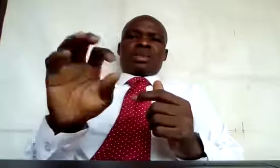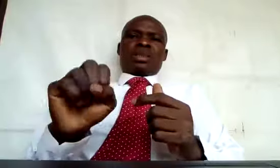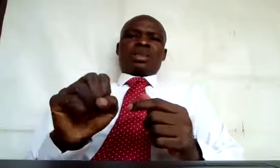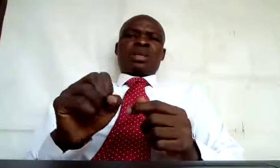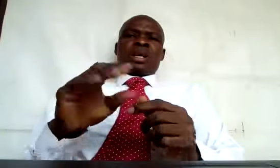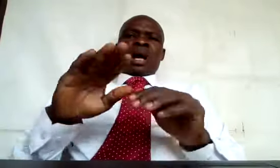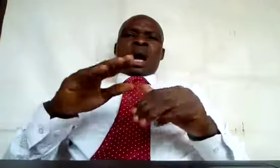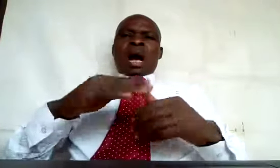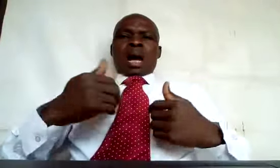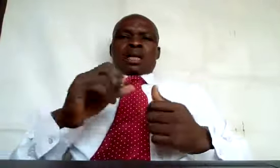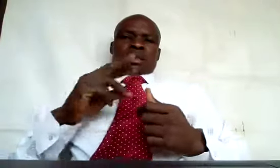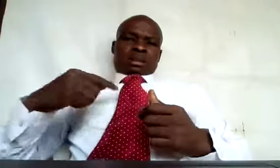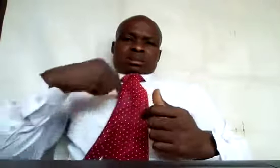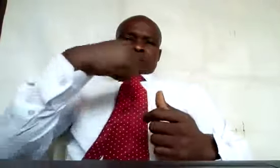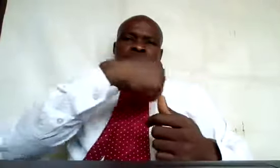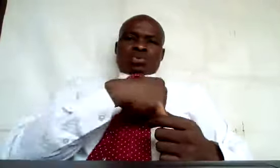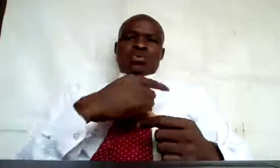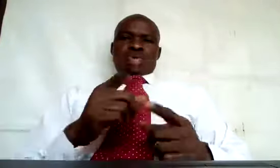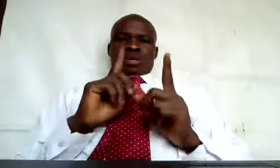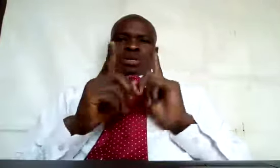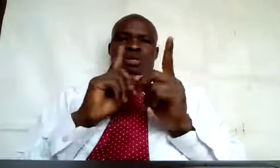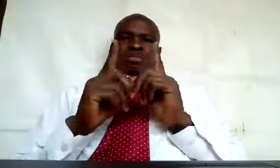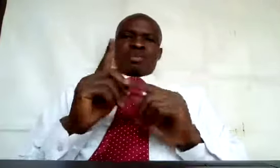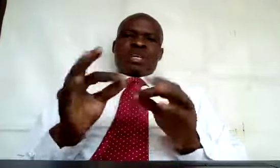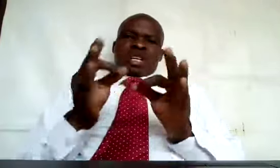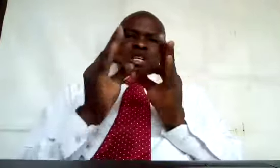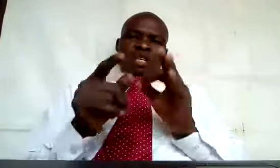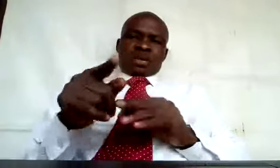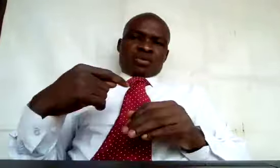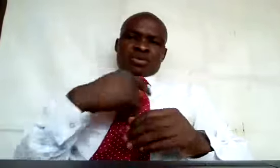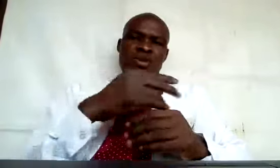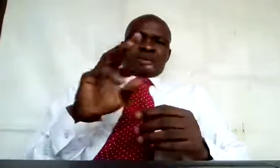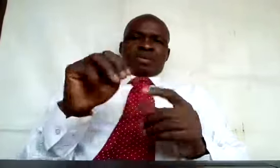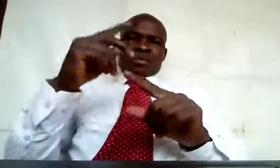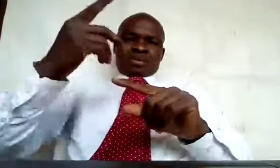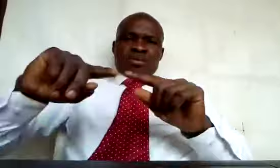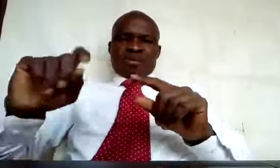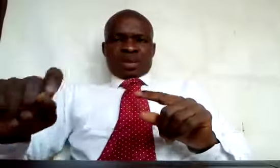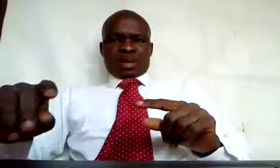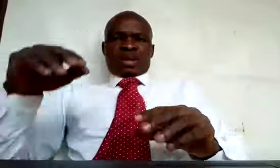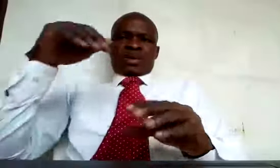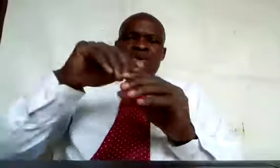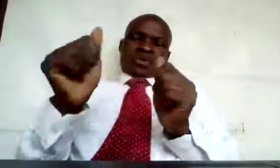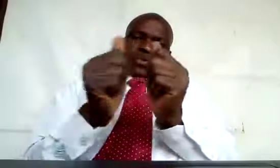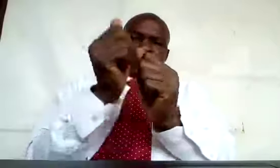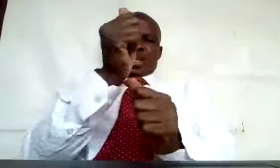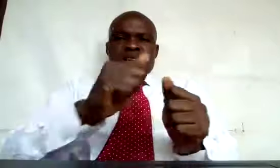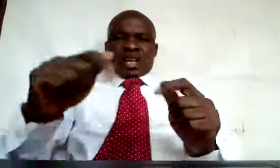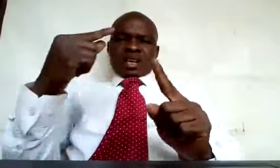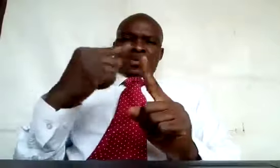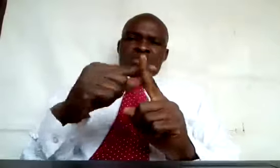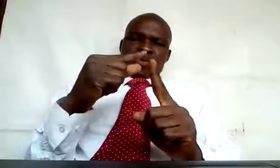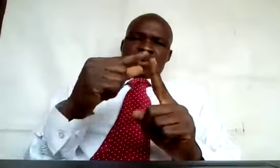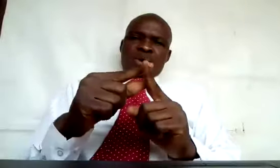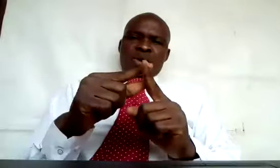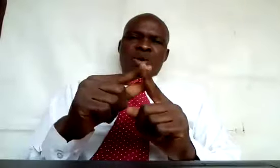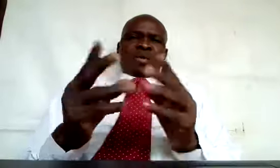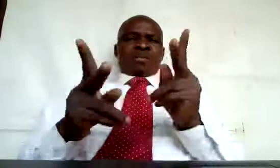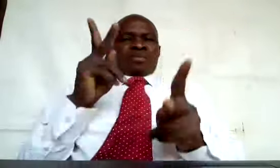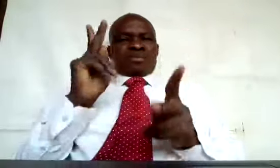speak, if we miss or add a syllable to a word, people may not be able to